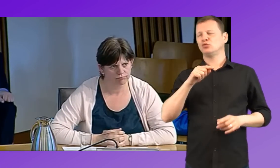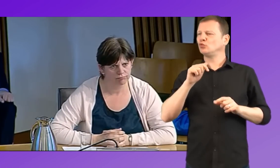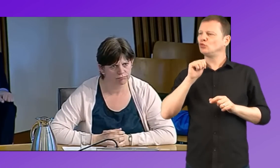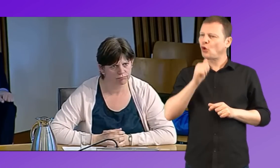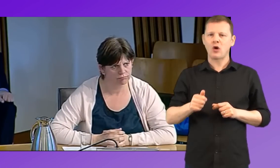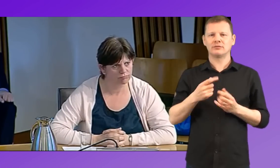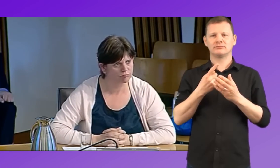child.